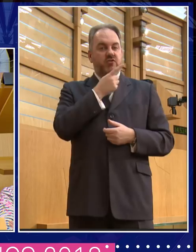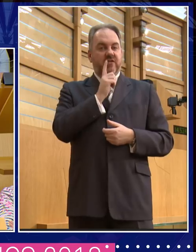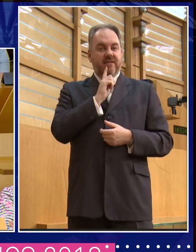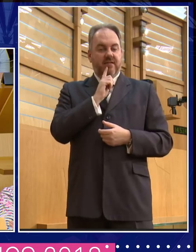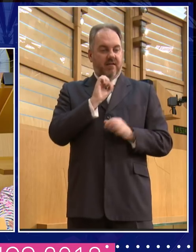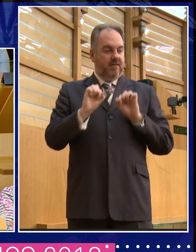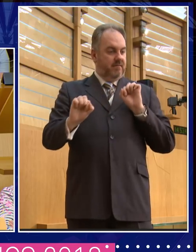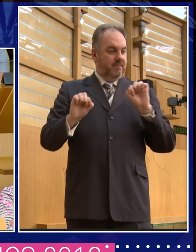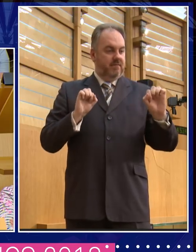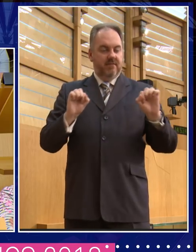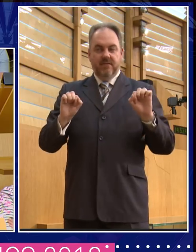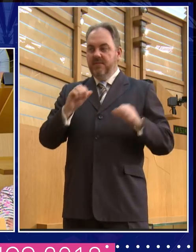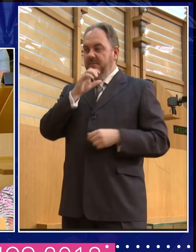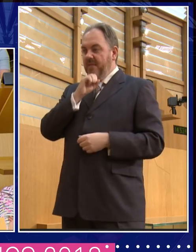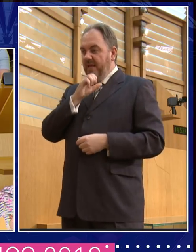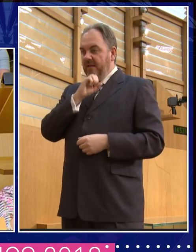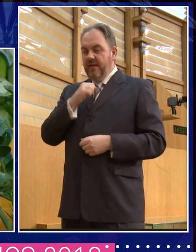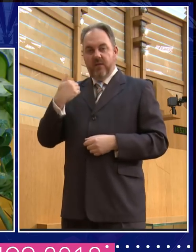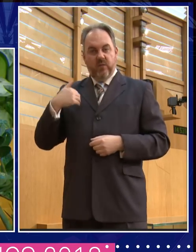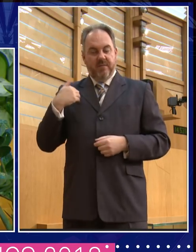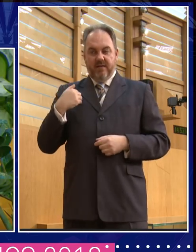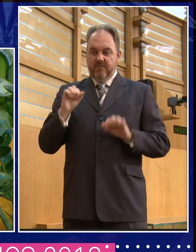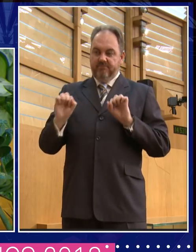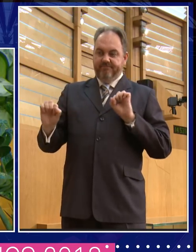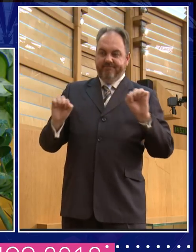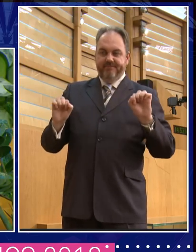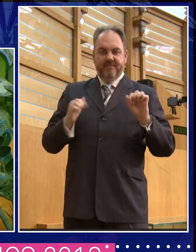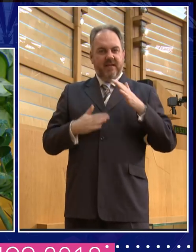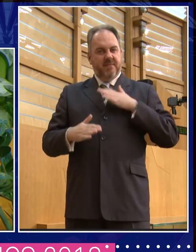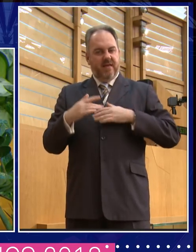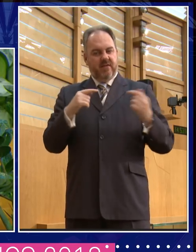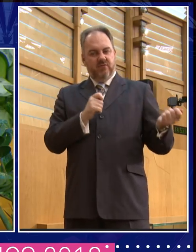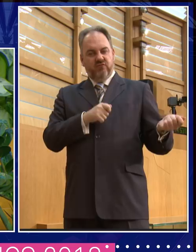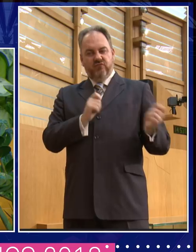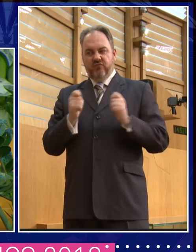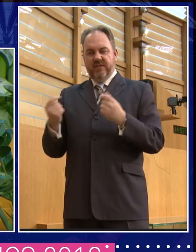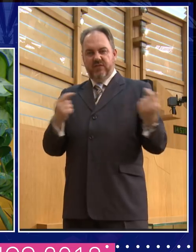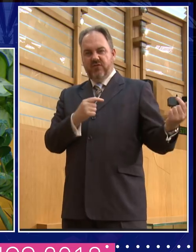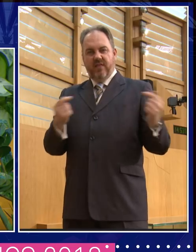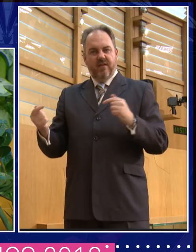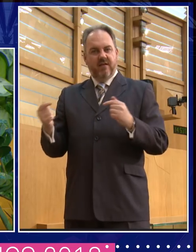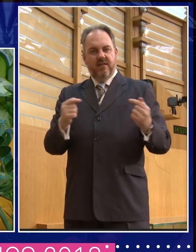I mean, I think I would say to them, look, a gendered approach to ancient history has